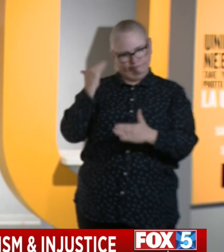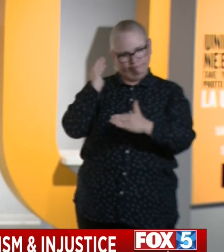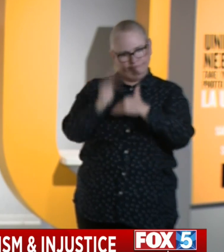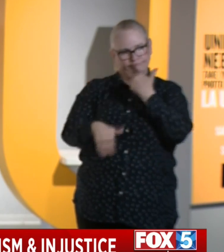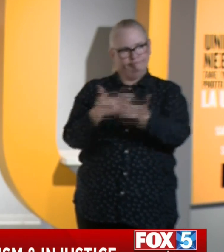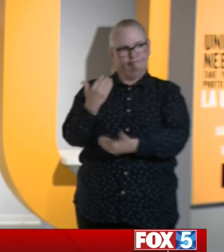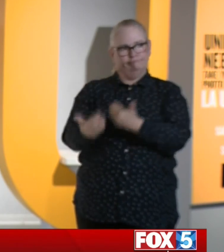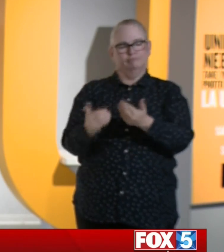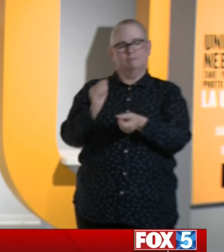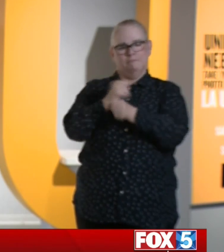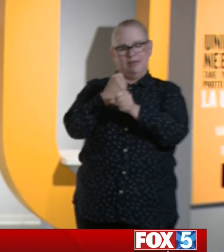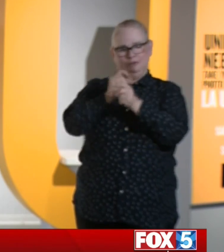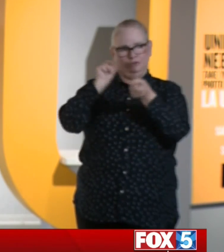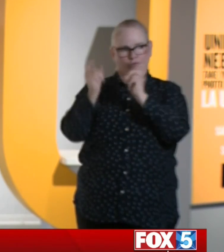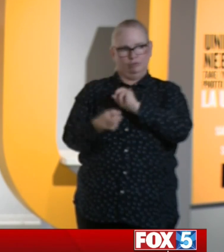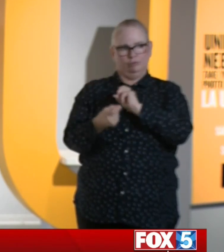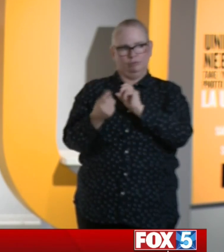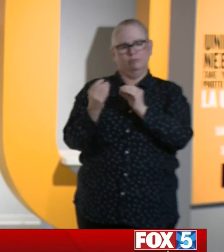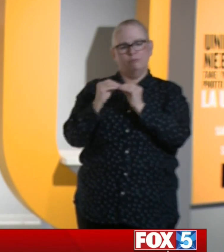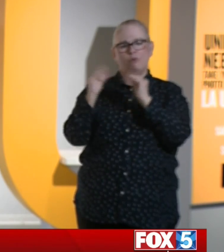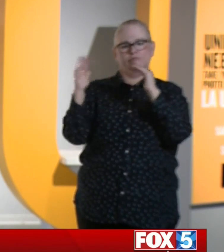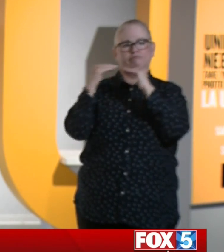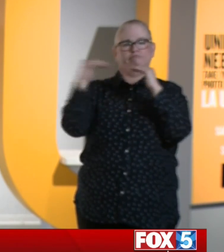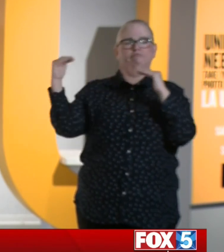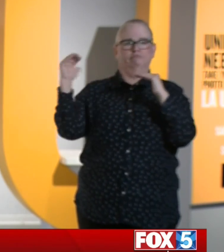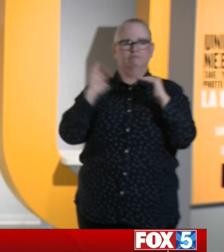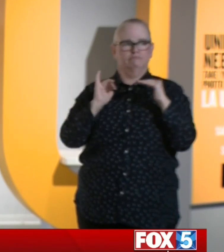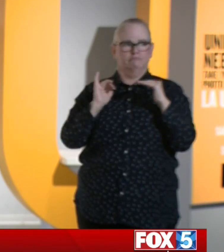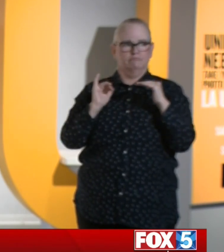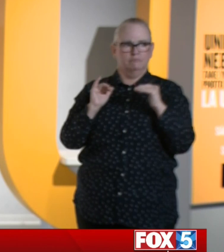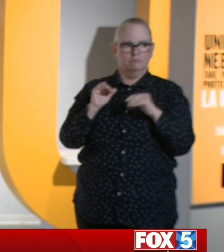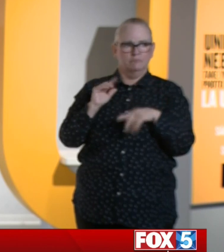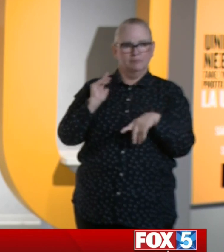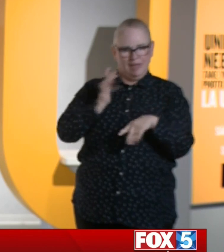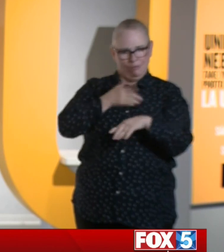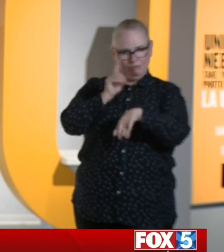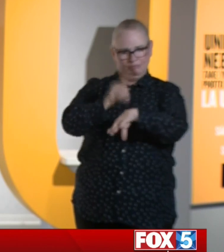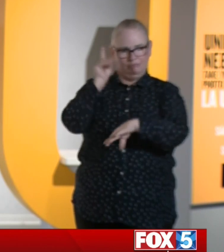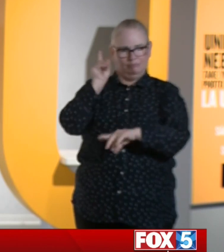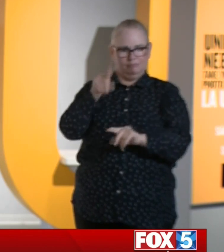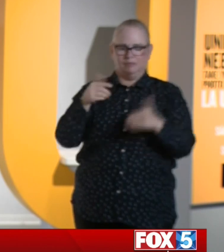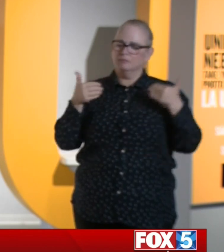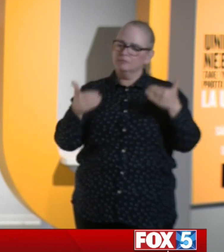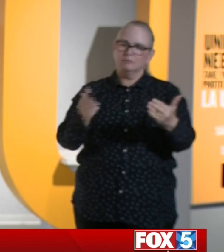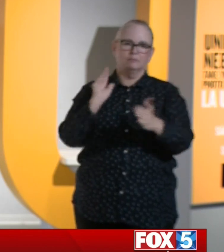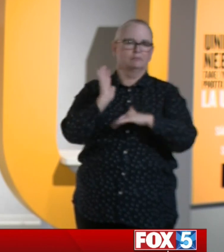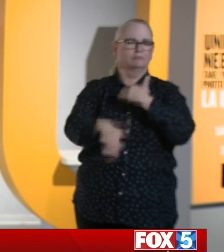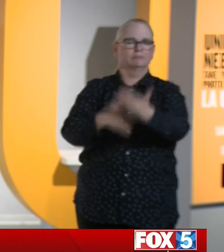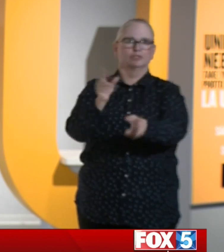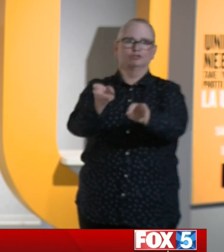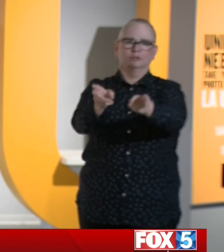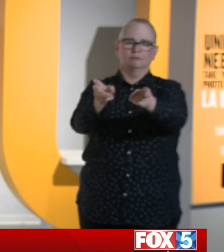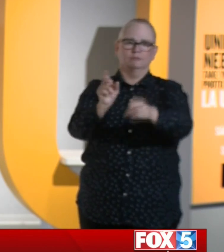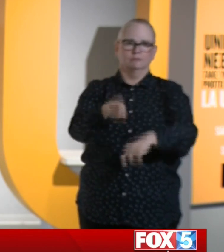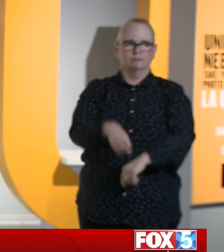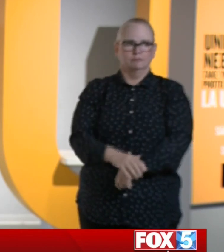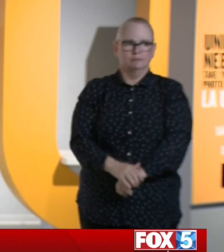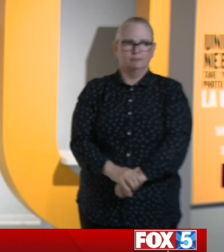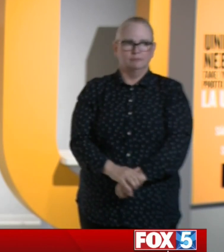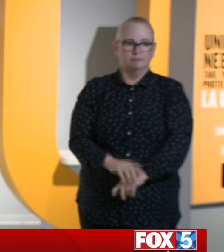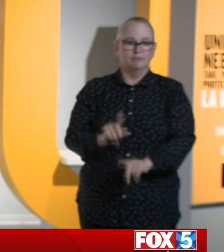towards justice. It is our duty, and we must move forward expeditiously. No more. We can't go back.